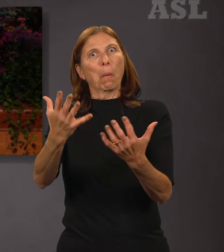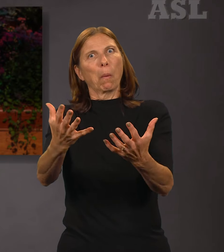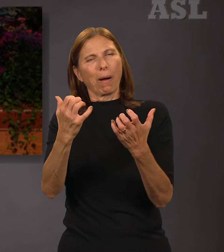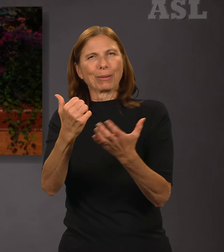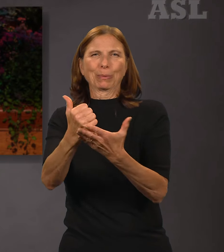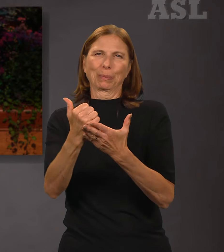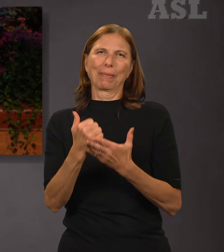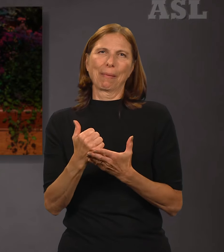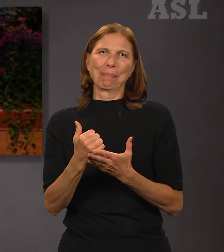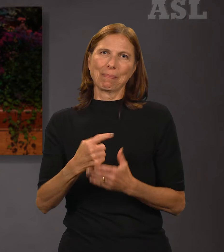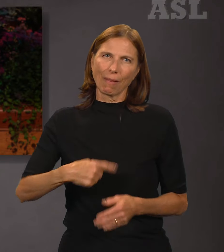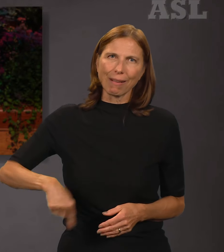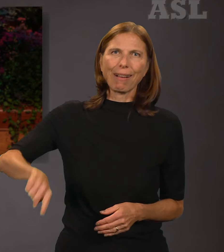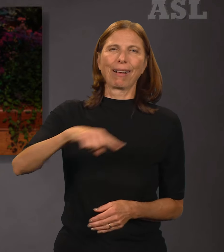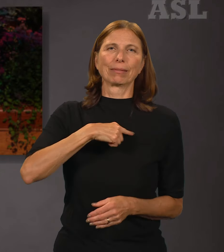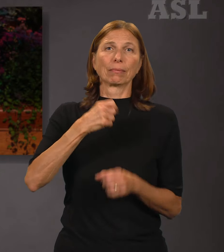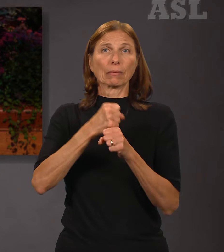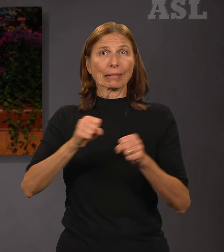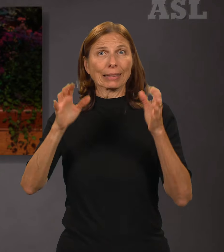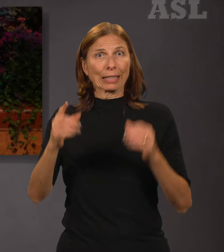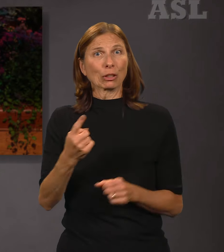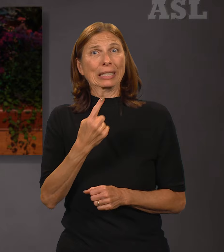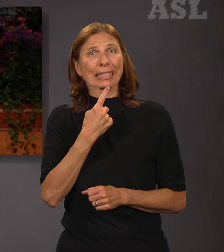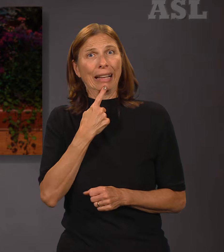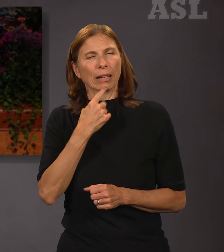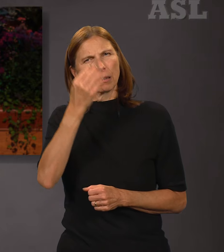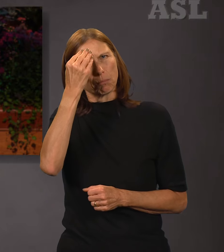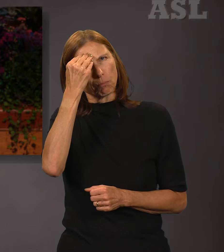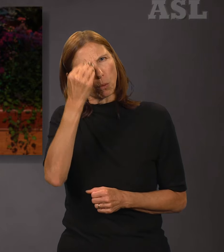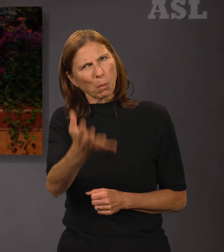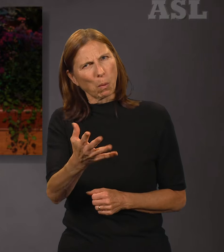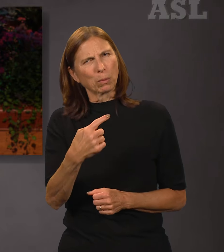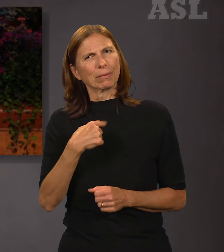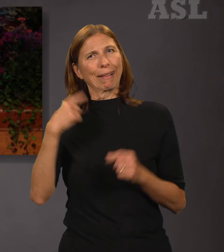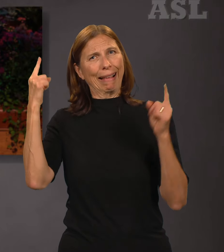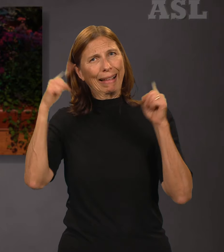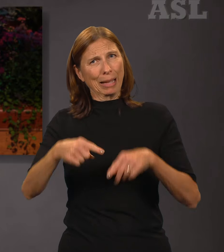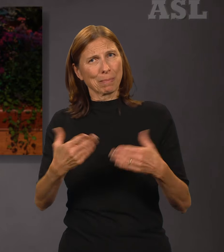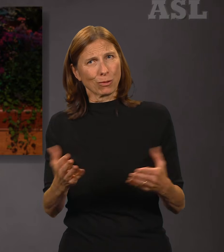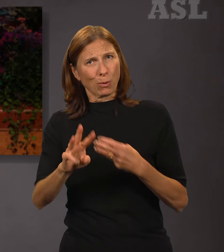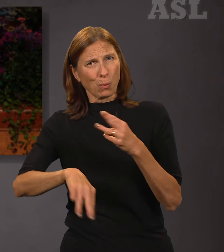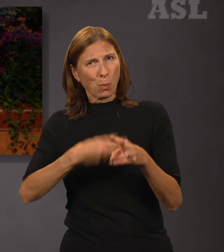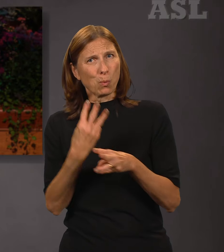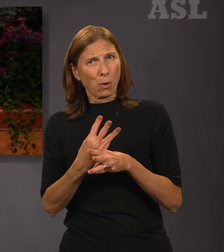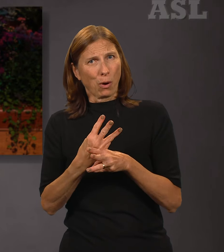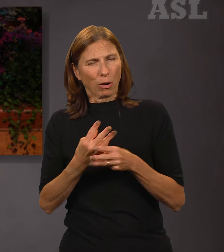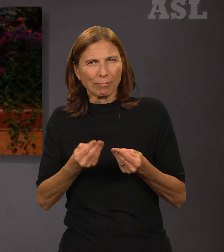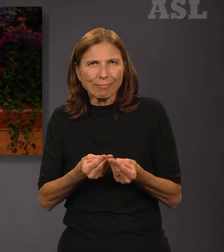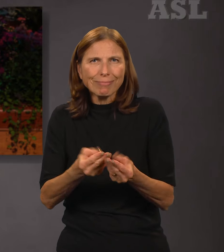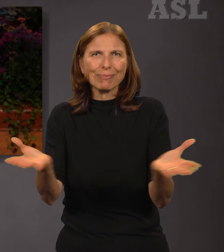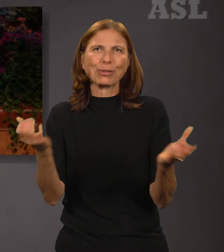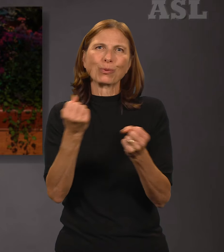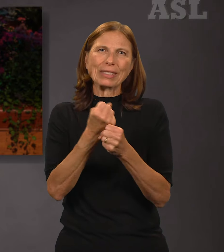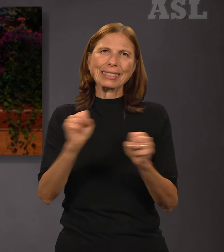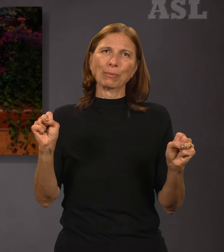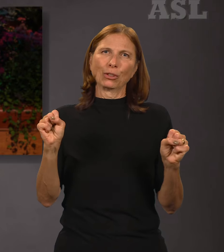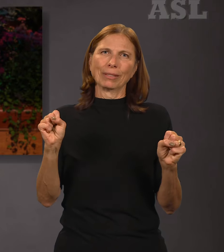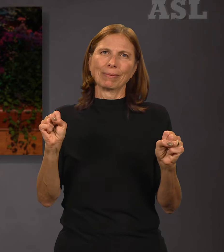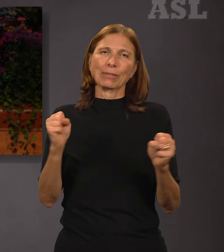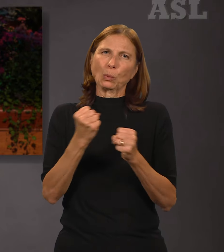said, Behold, I have come unto the world to bring redemption unto the world, to save the world from sin. Mine arm